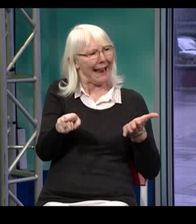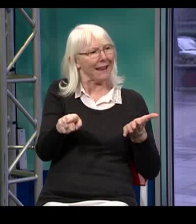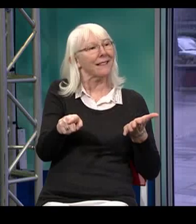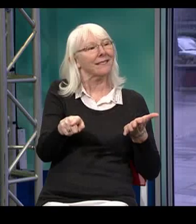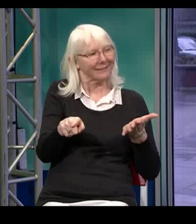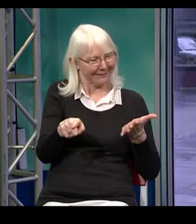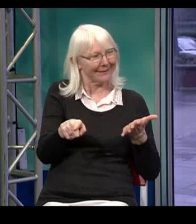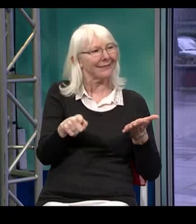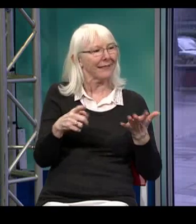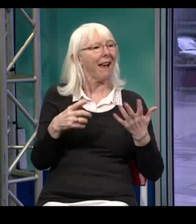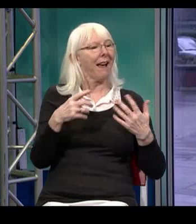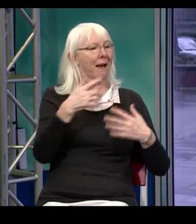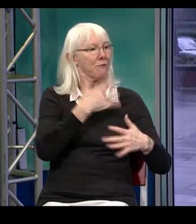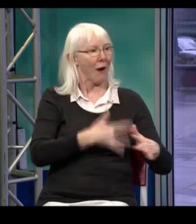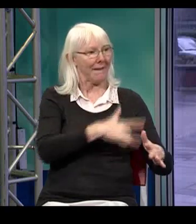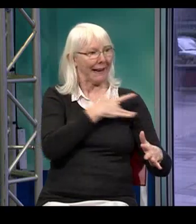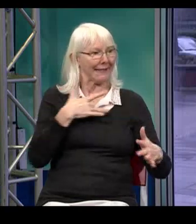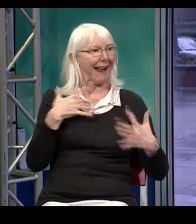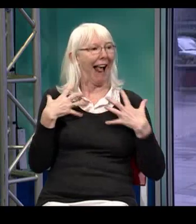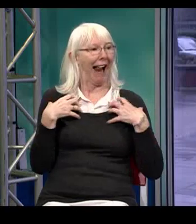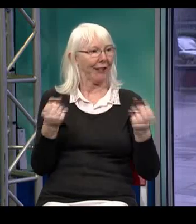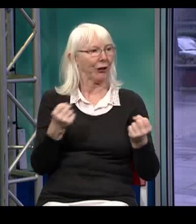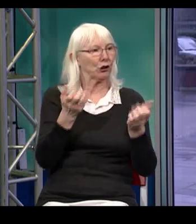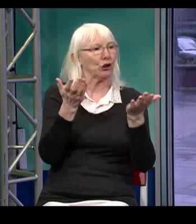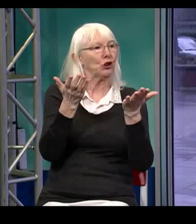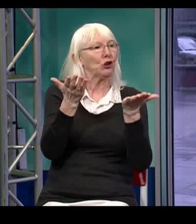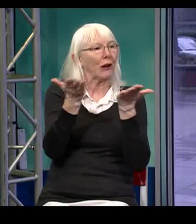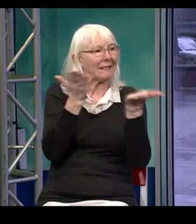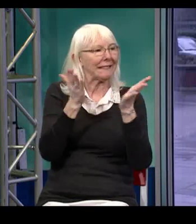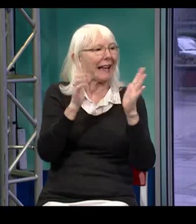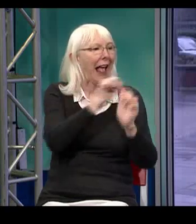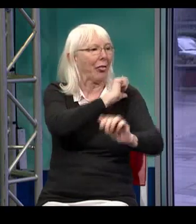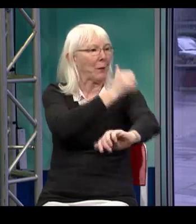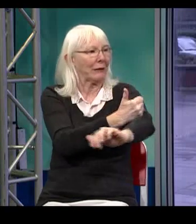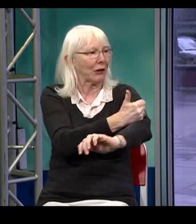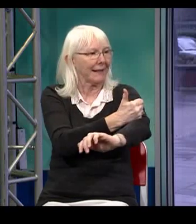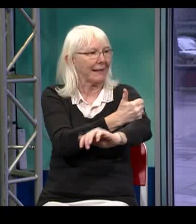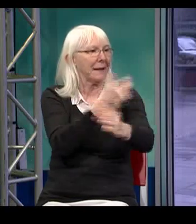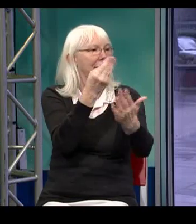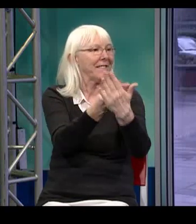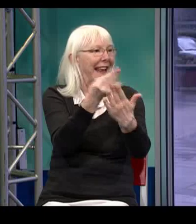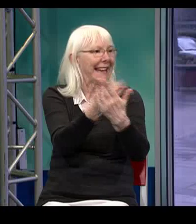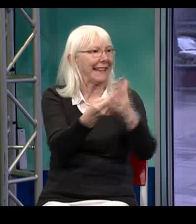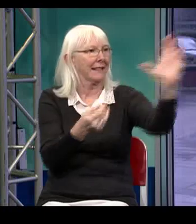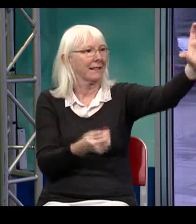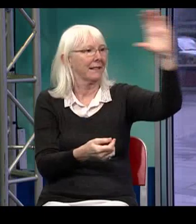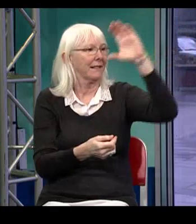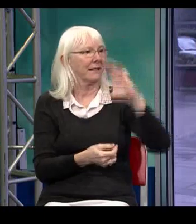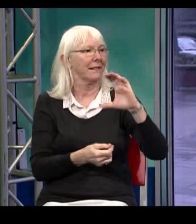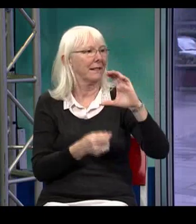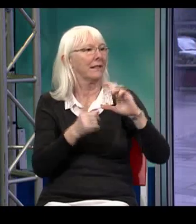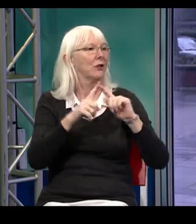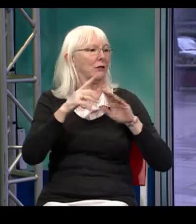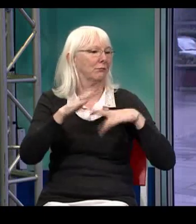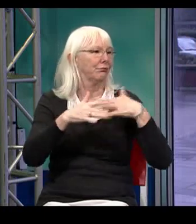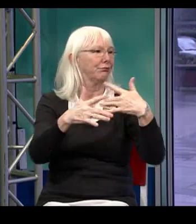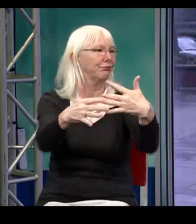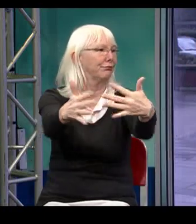Now, as far as who funds that, the Provincial Health Services Authority funds that program fully.